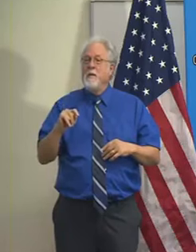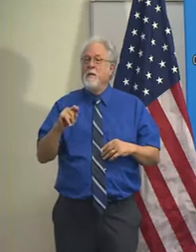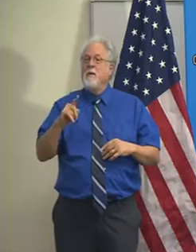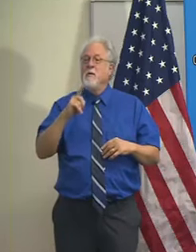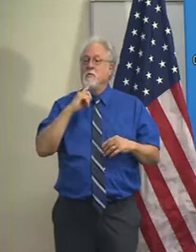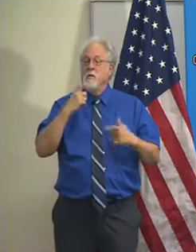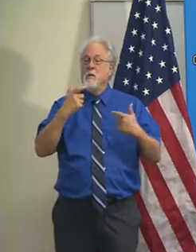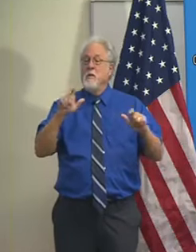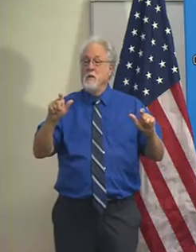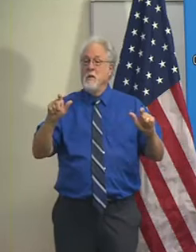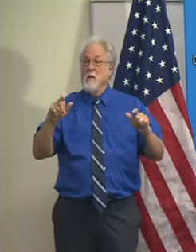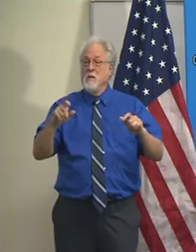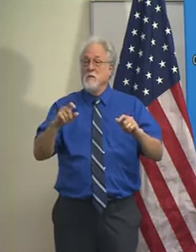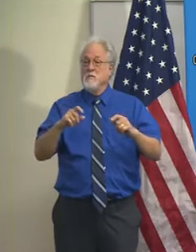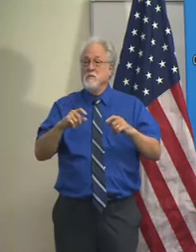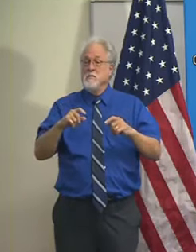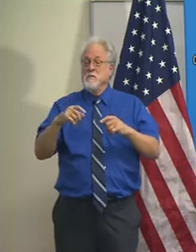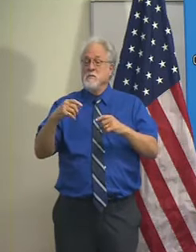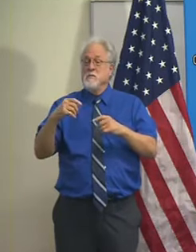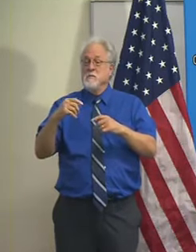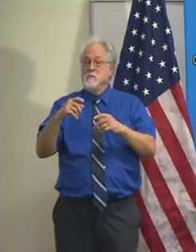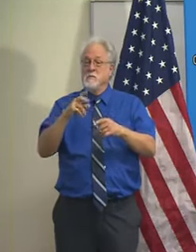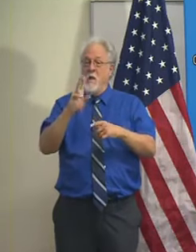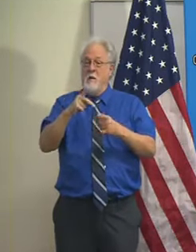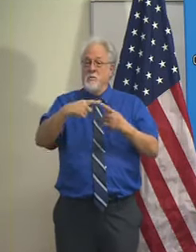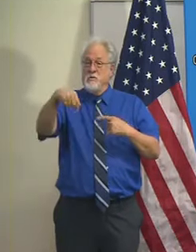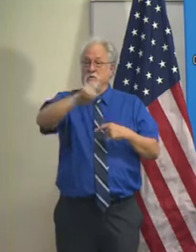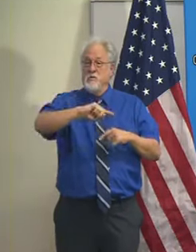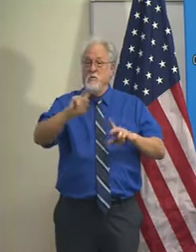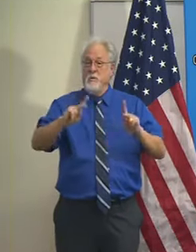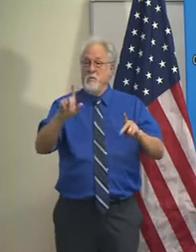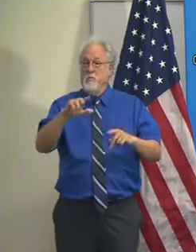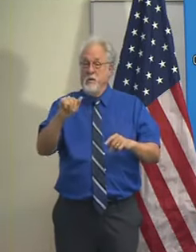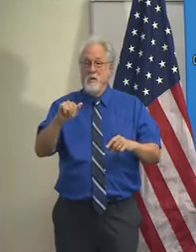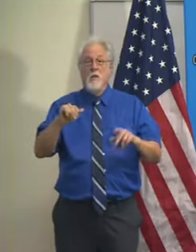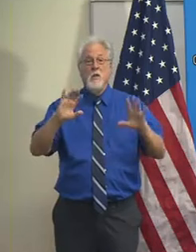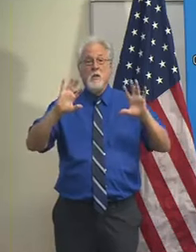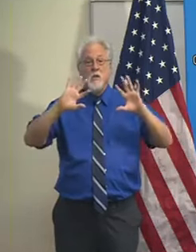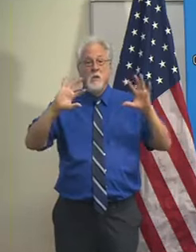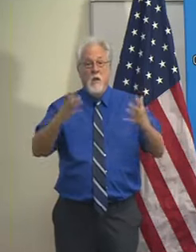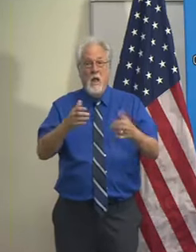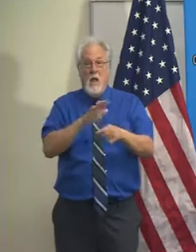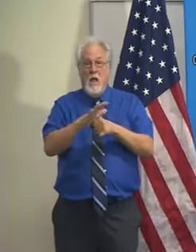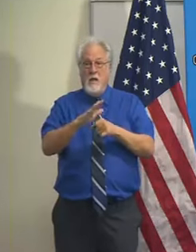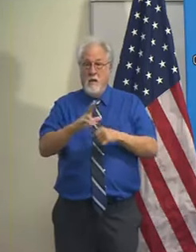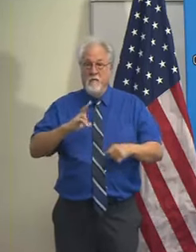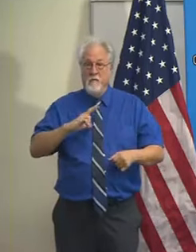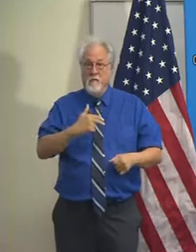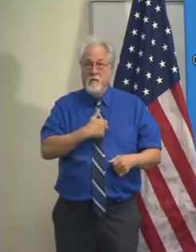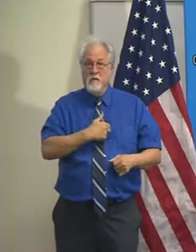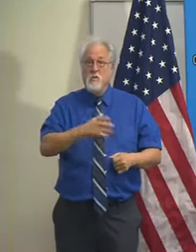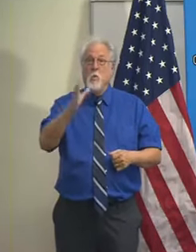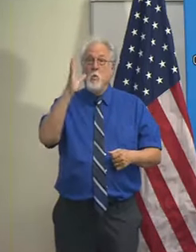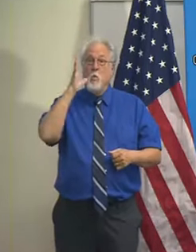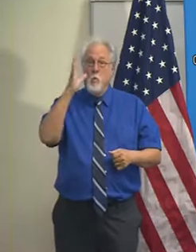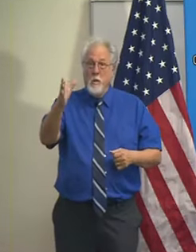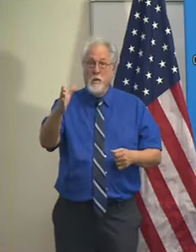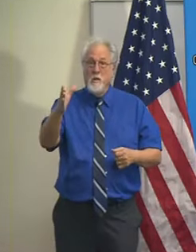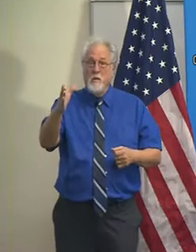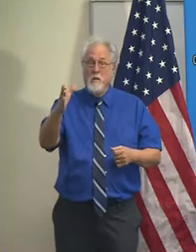is to a very large extent up to the people of Louisiana as to whether collectively enough of us will